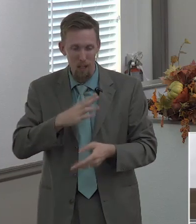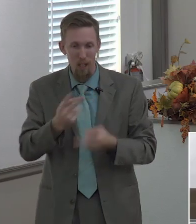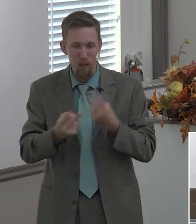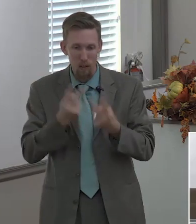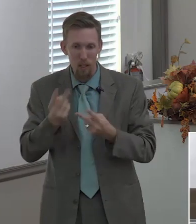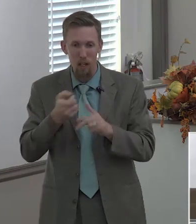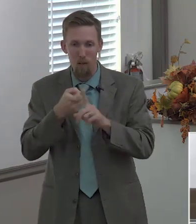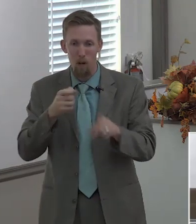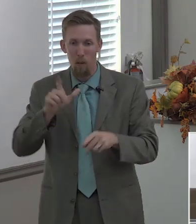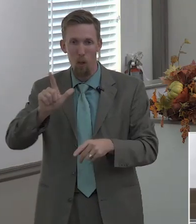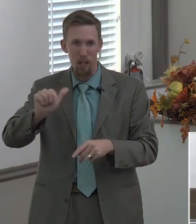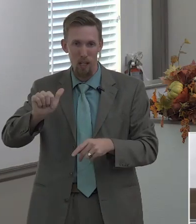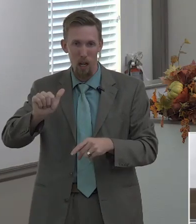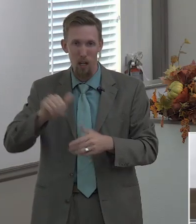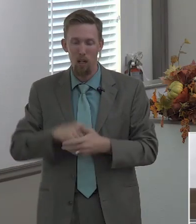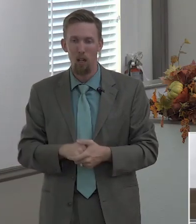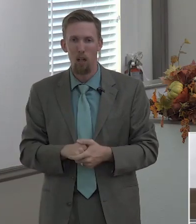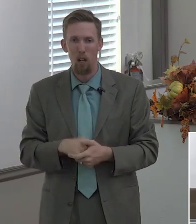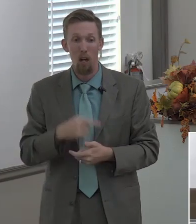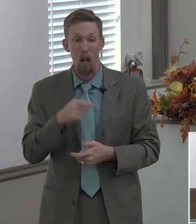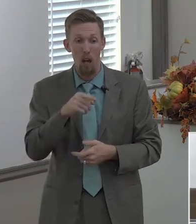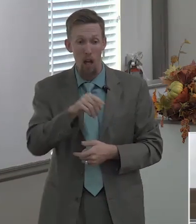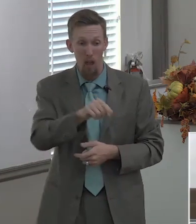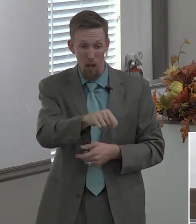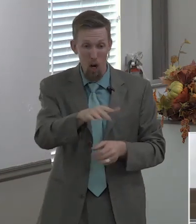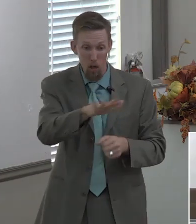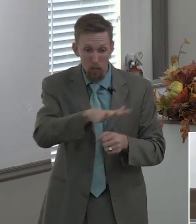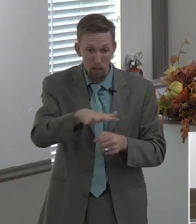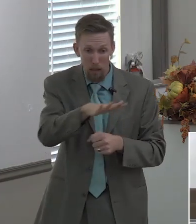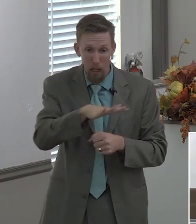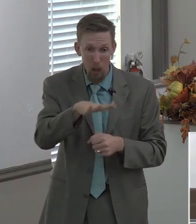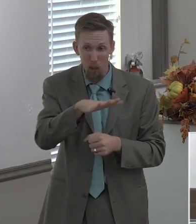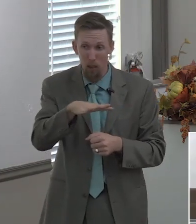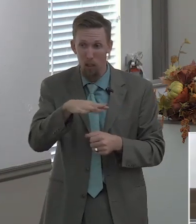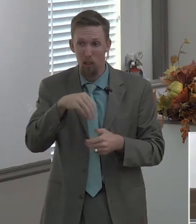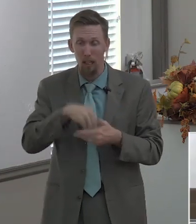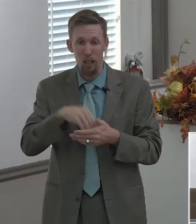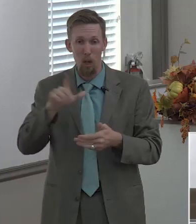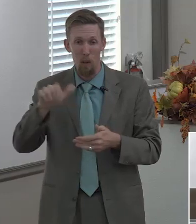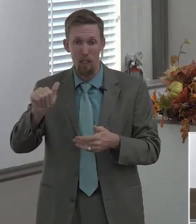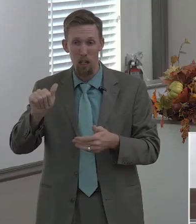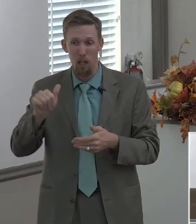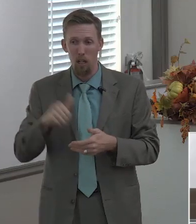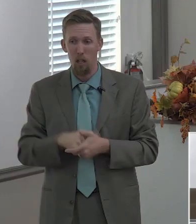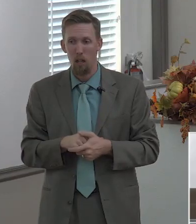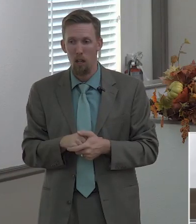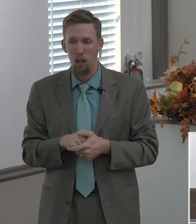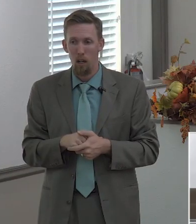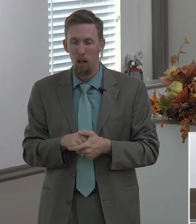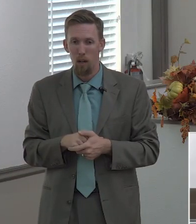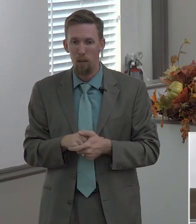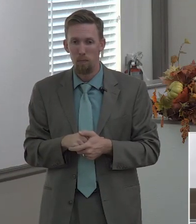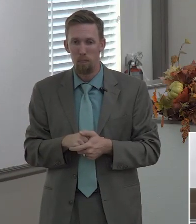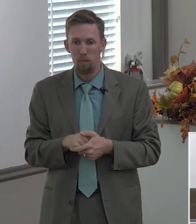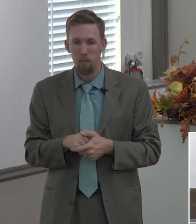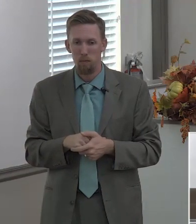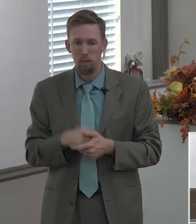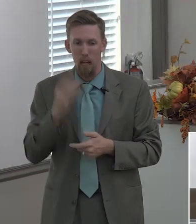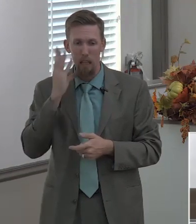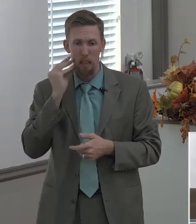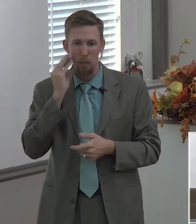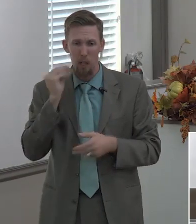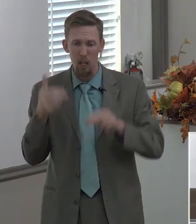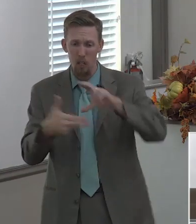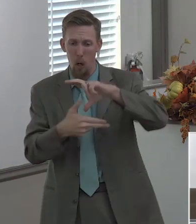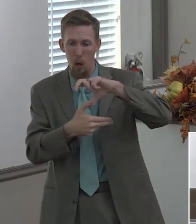they're they're from an area that gets ravaged by sometimes these hurricanes and man tremendous